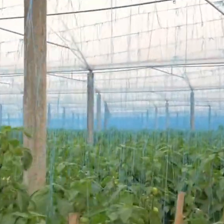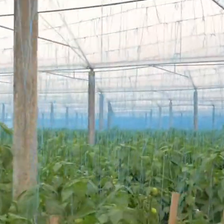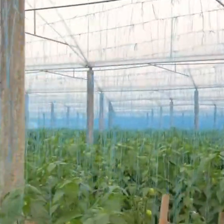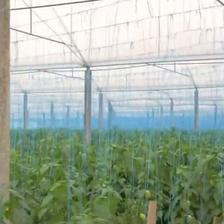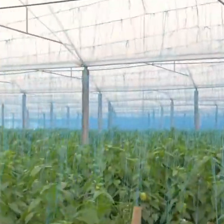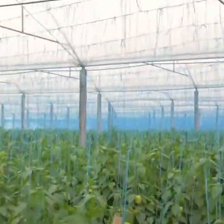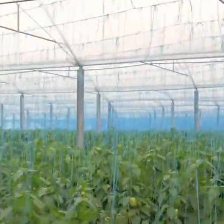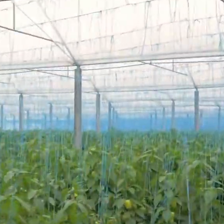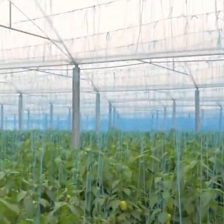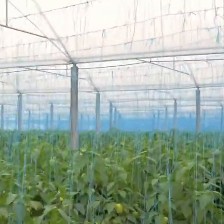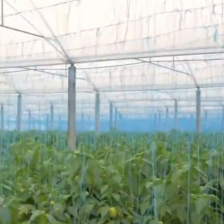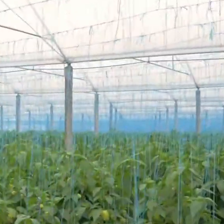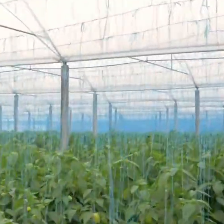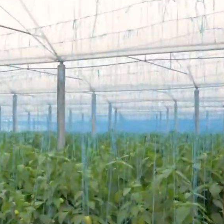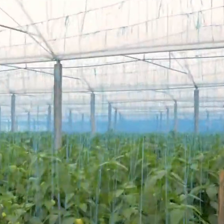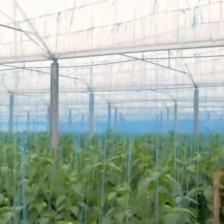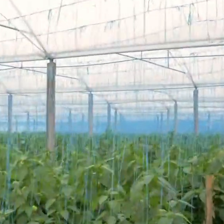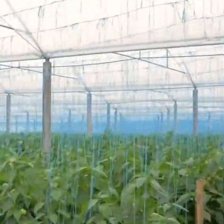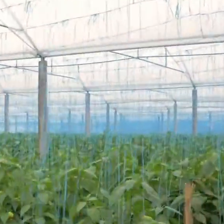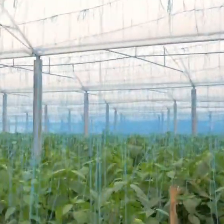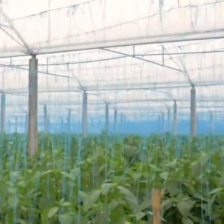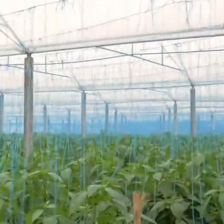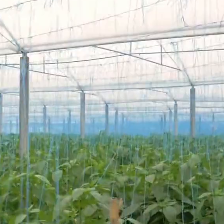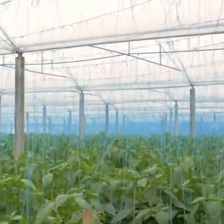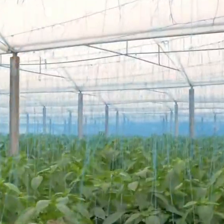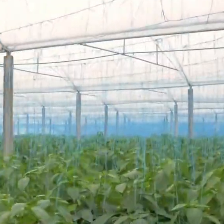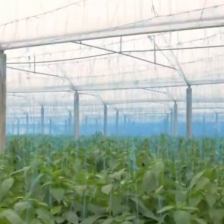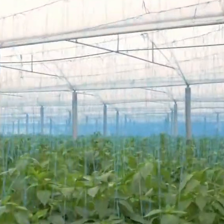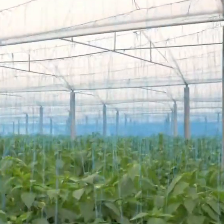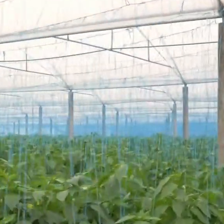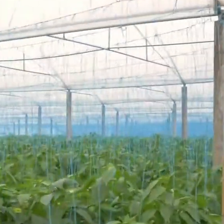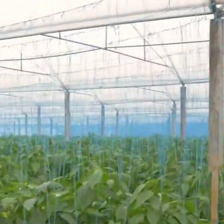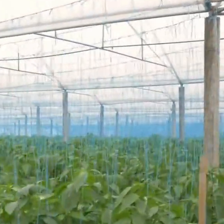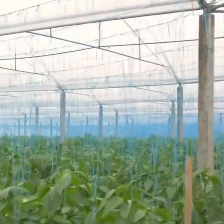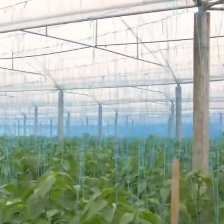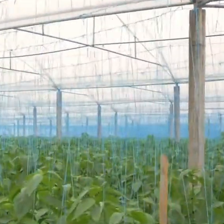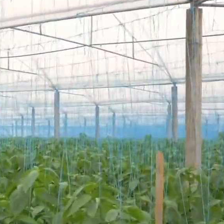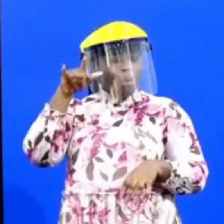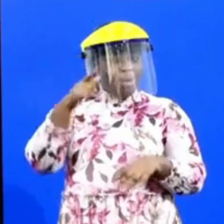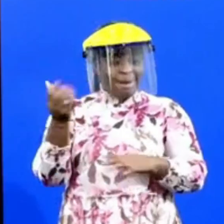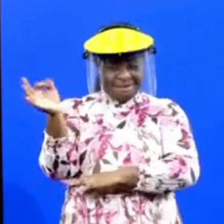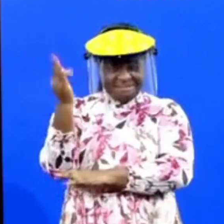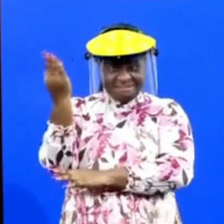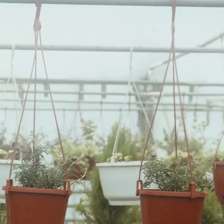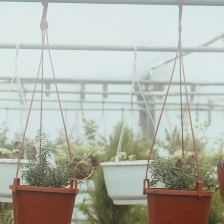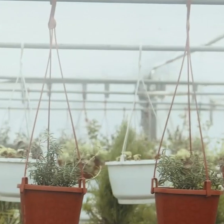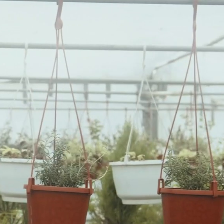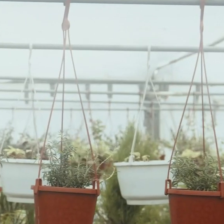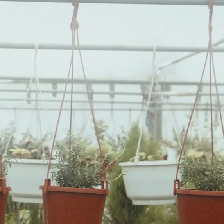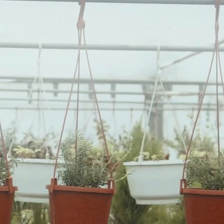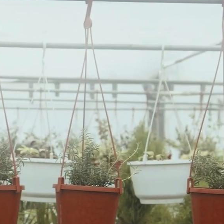which is the vegetable production. If I take you to Kotuka airport on a Friday night with